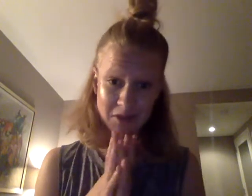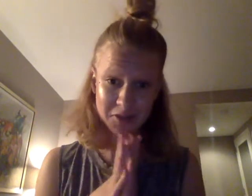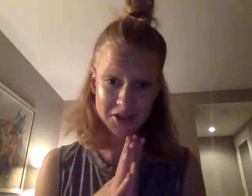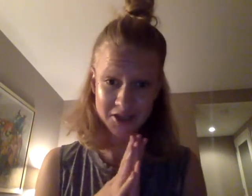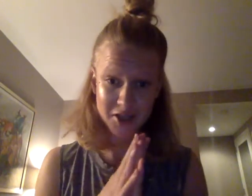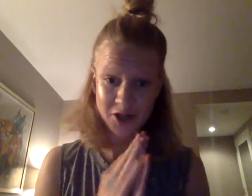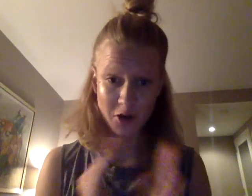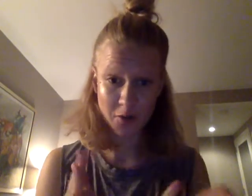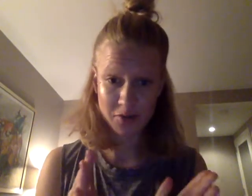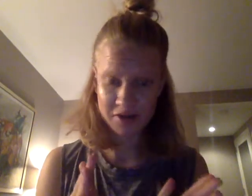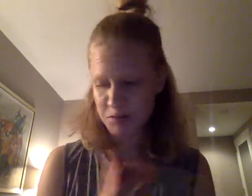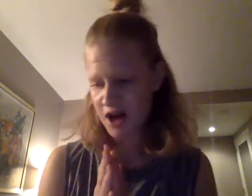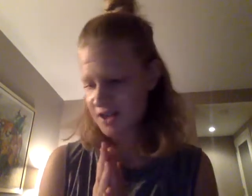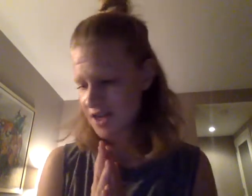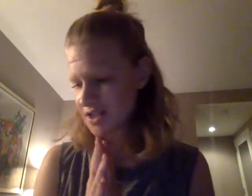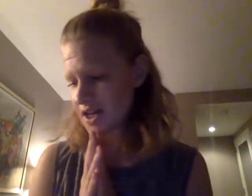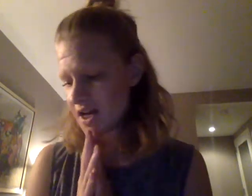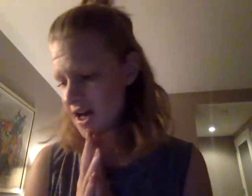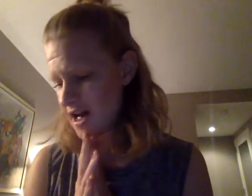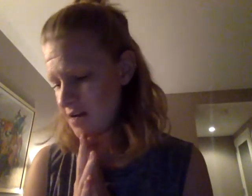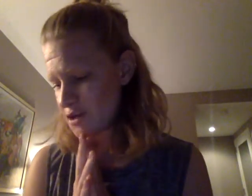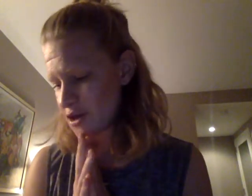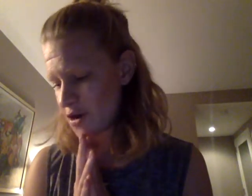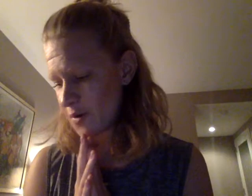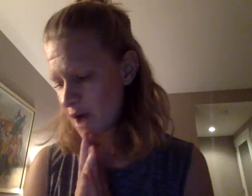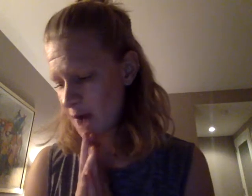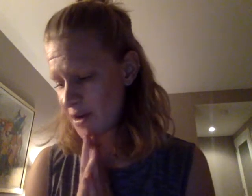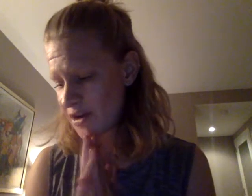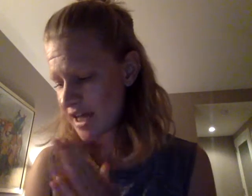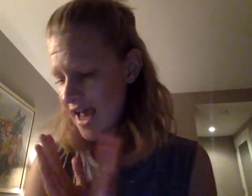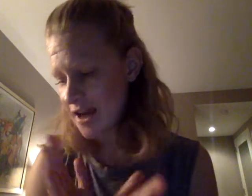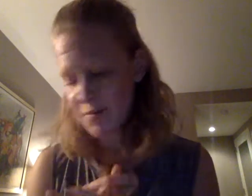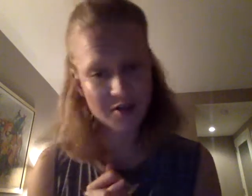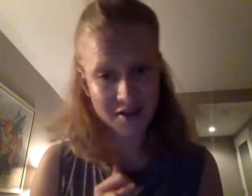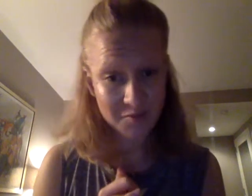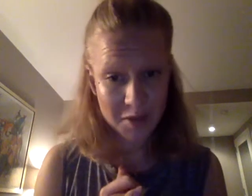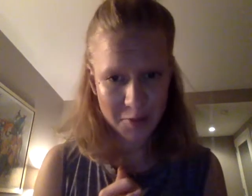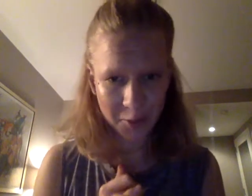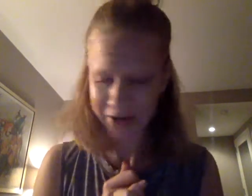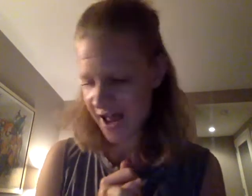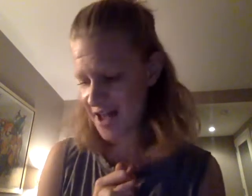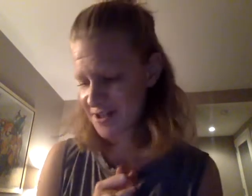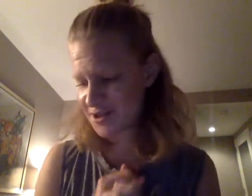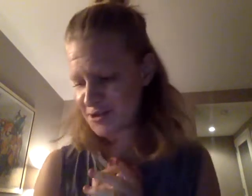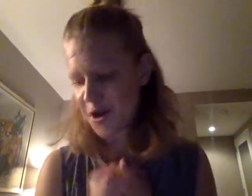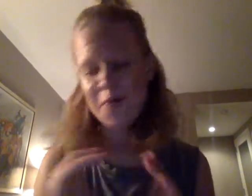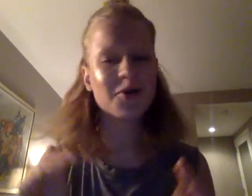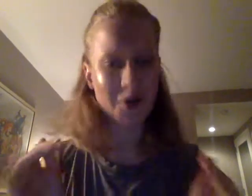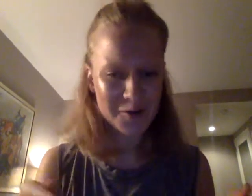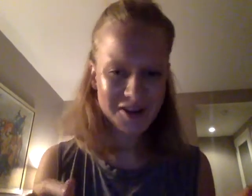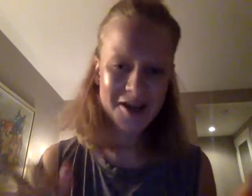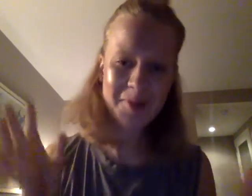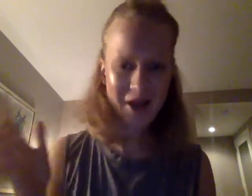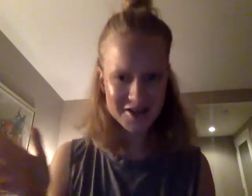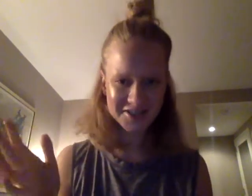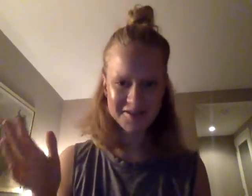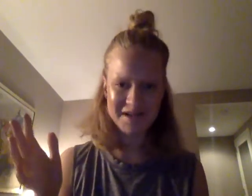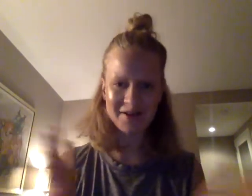be able to go through this process? So apparently 80% of people when asked don't know what they are passionate about.